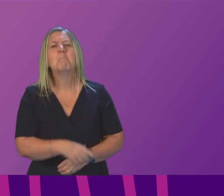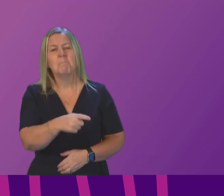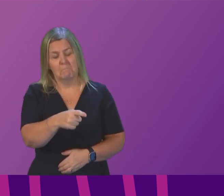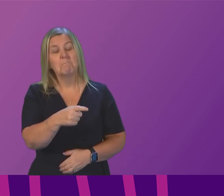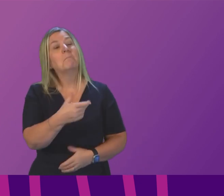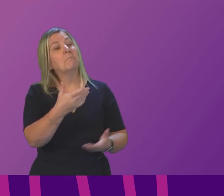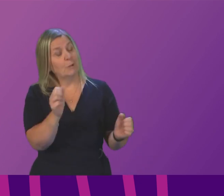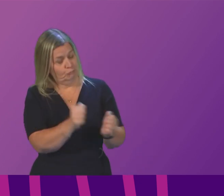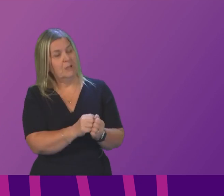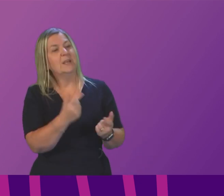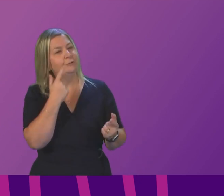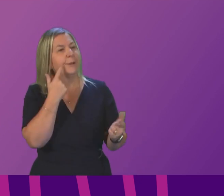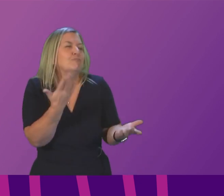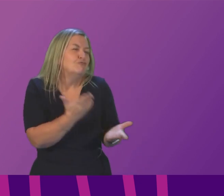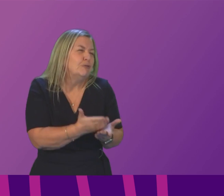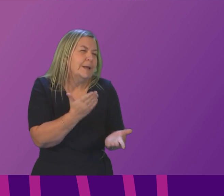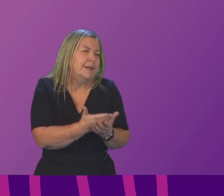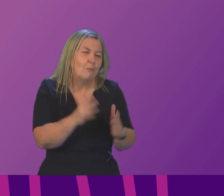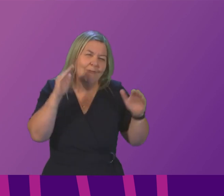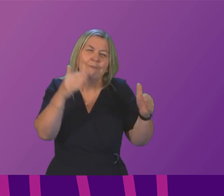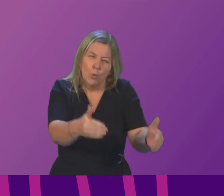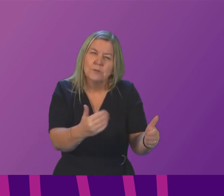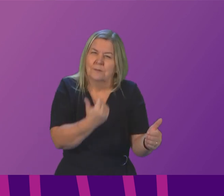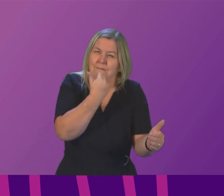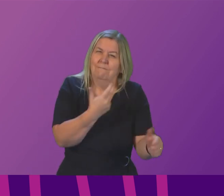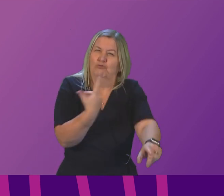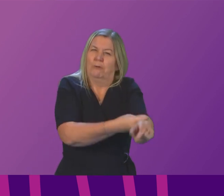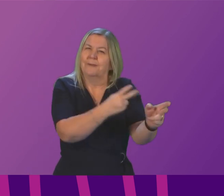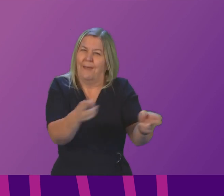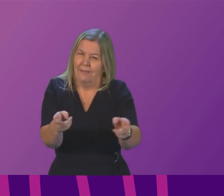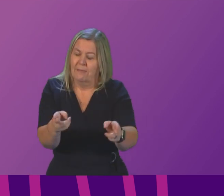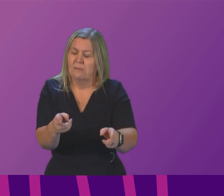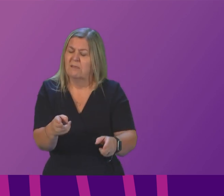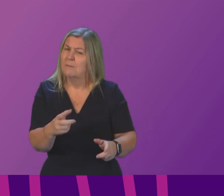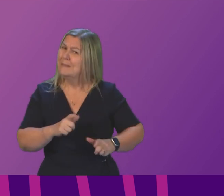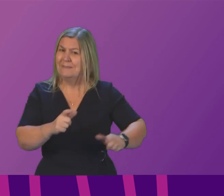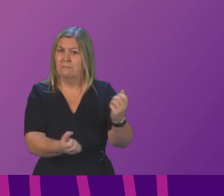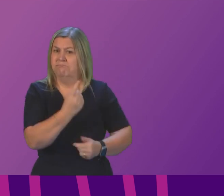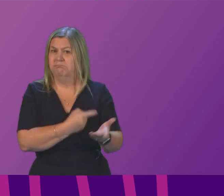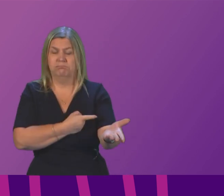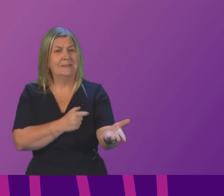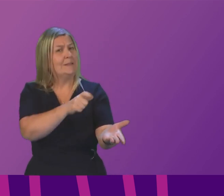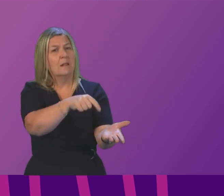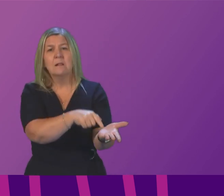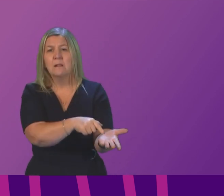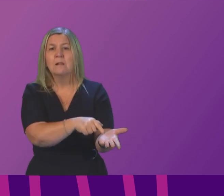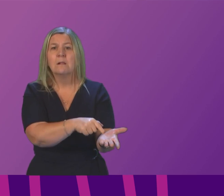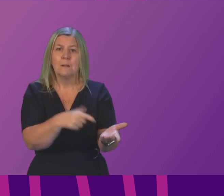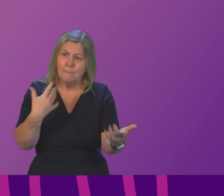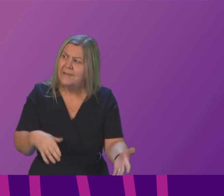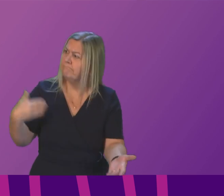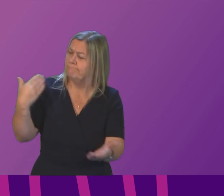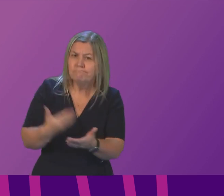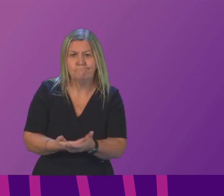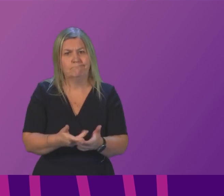off the ball with Scotland's drug deaths, but the eye is still off the ball, because for months, we have highlighted the issue of